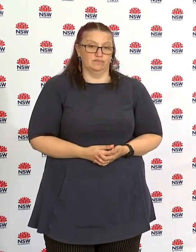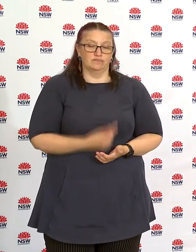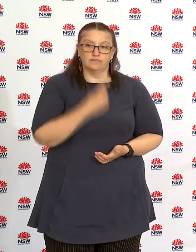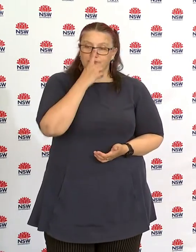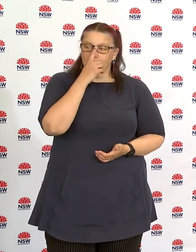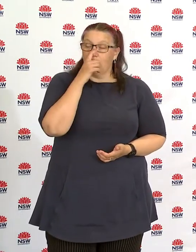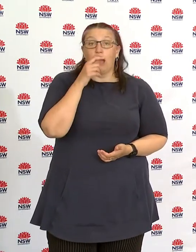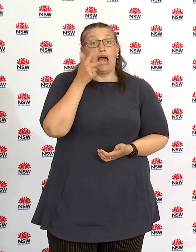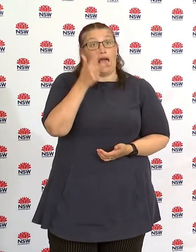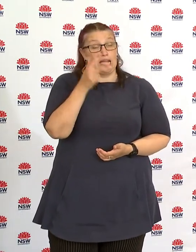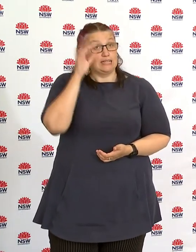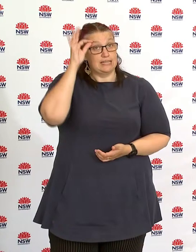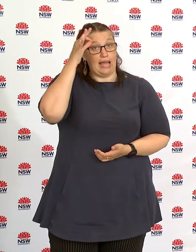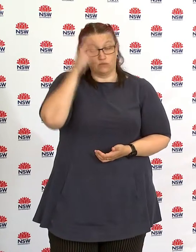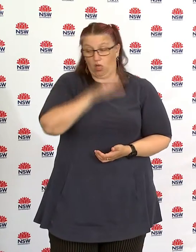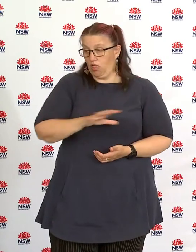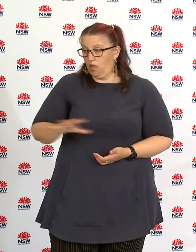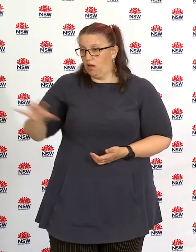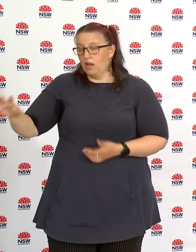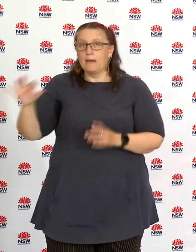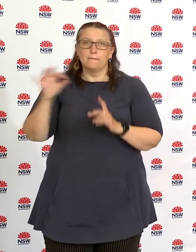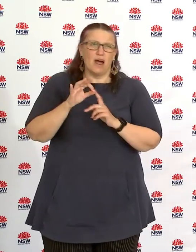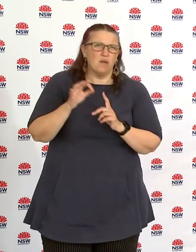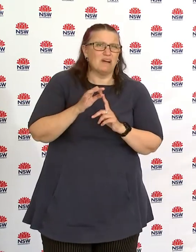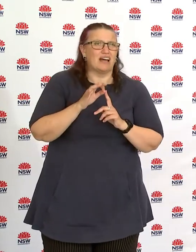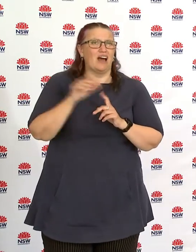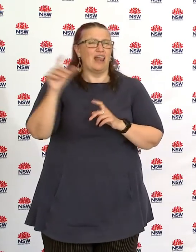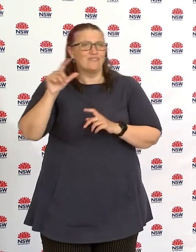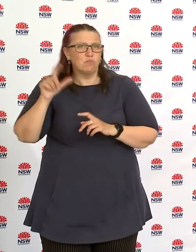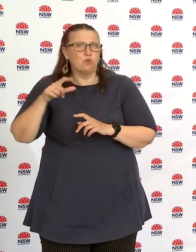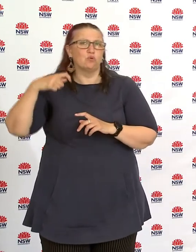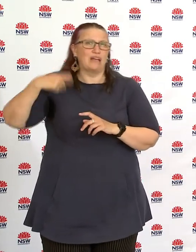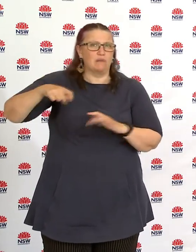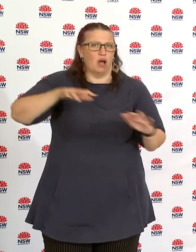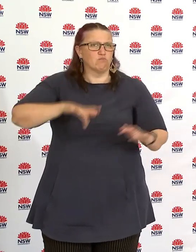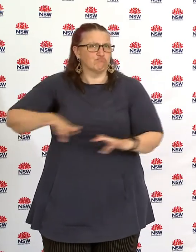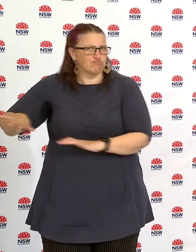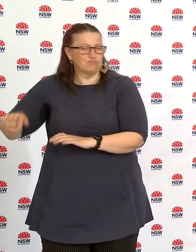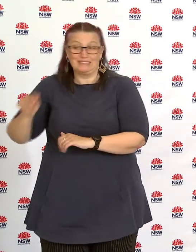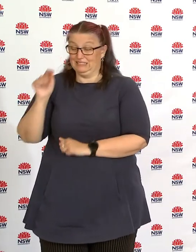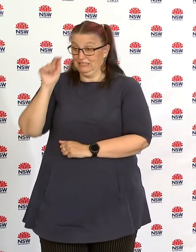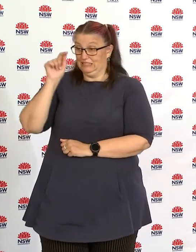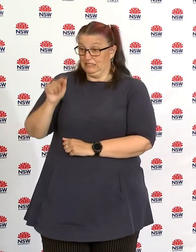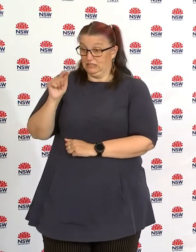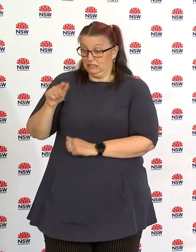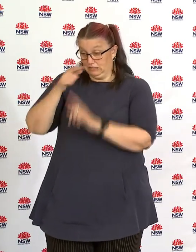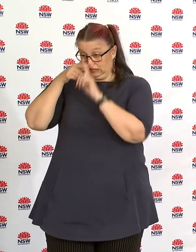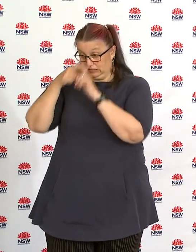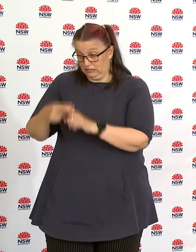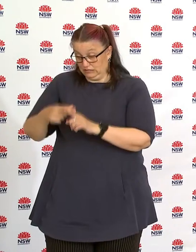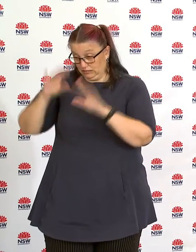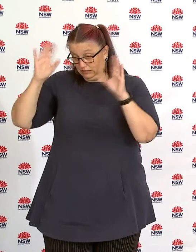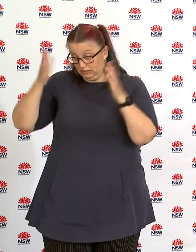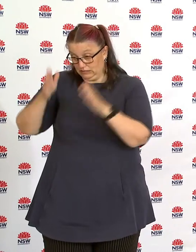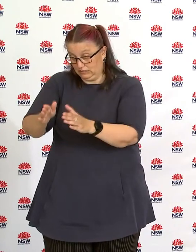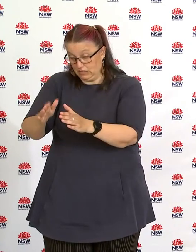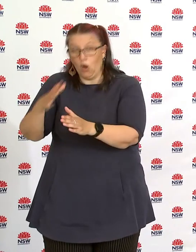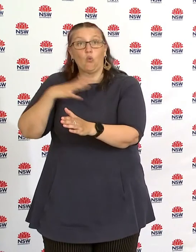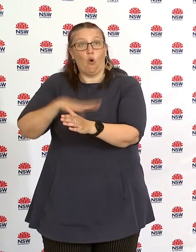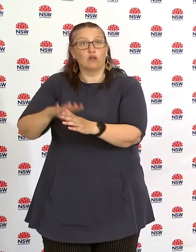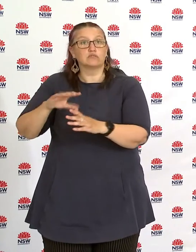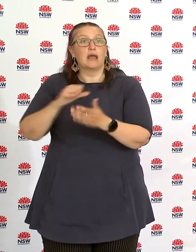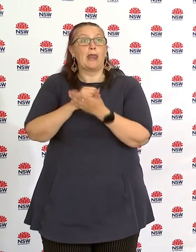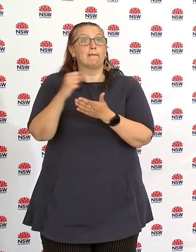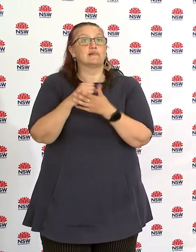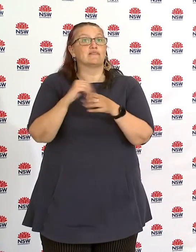those additional local government areas to have the targeted desired approach of reducing cases in those communities please let it